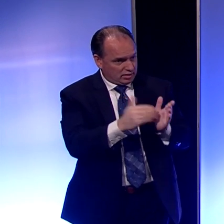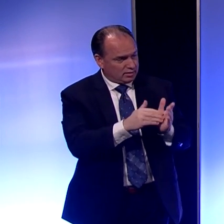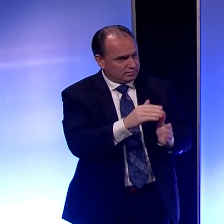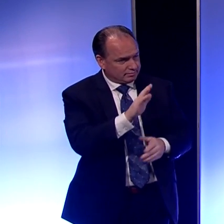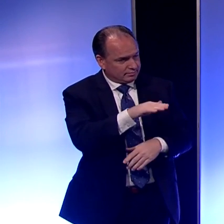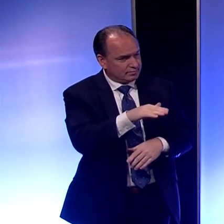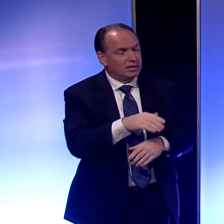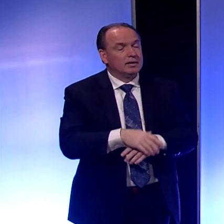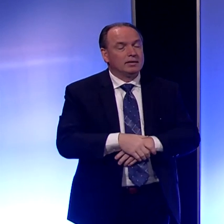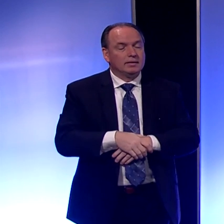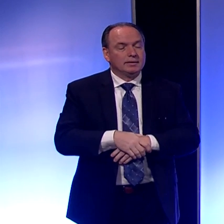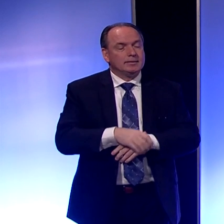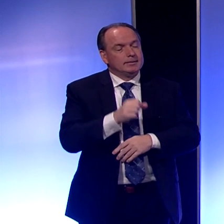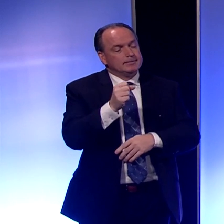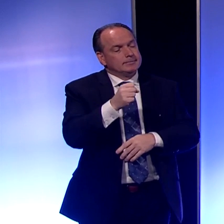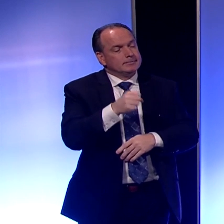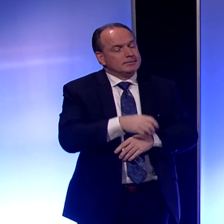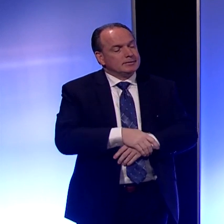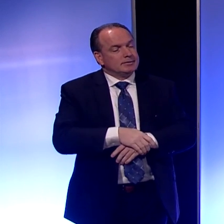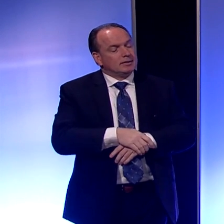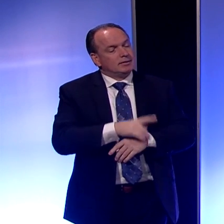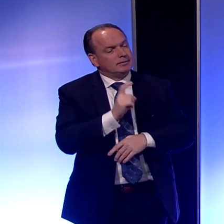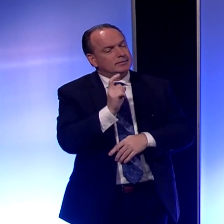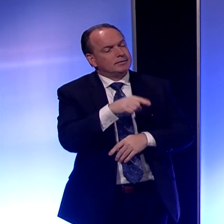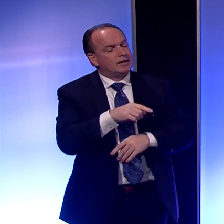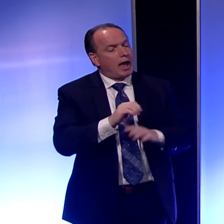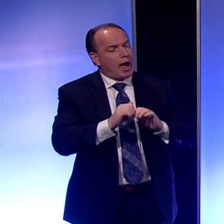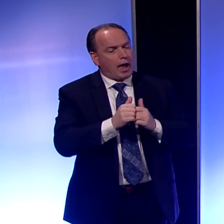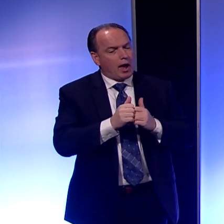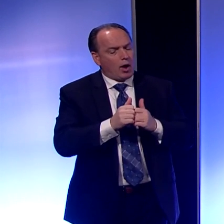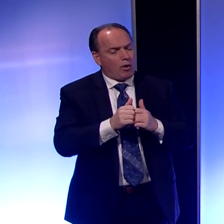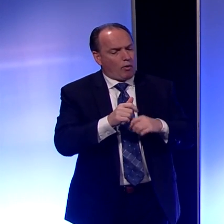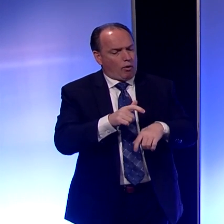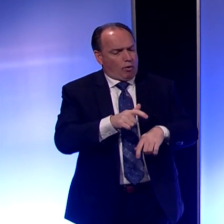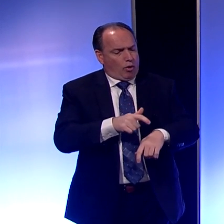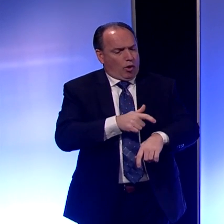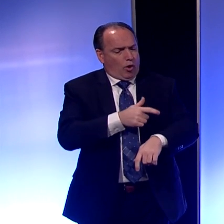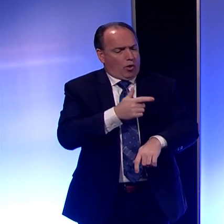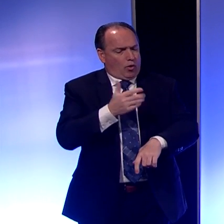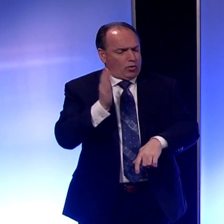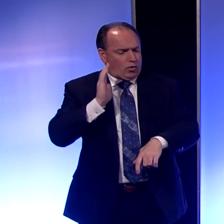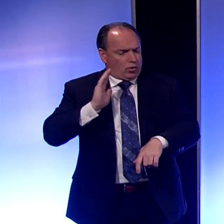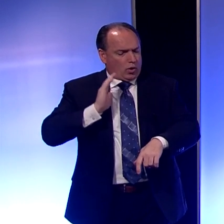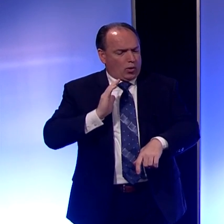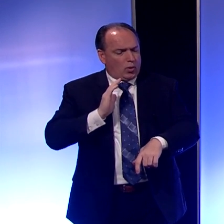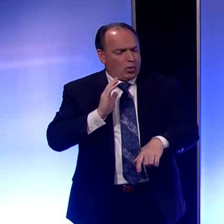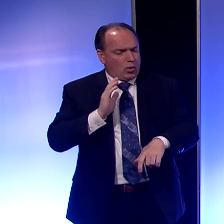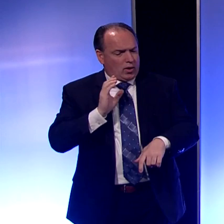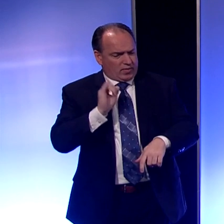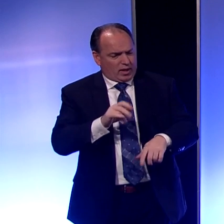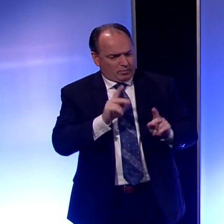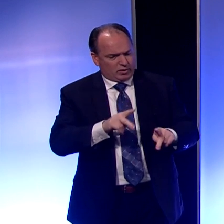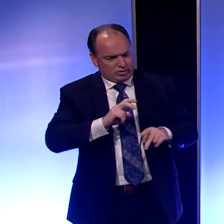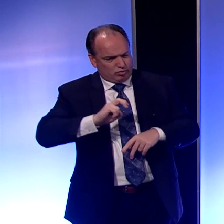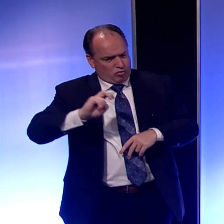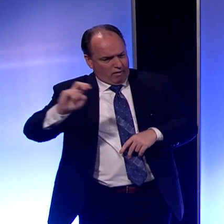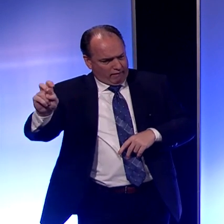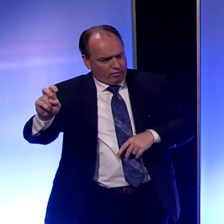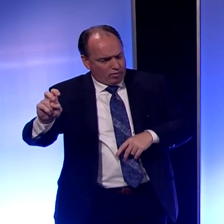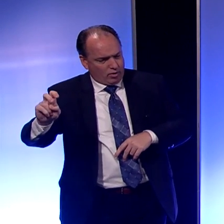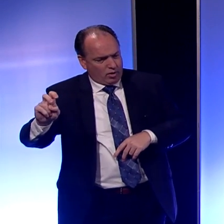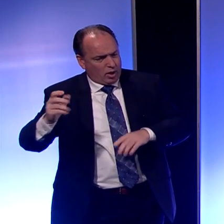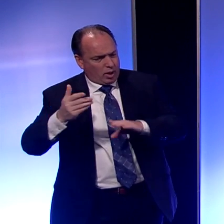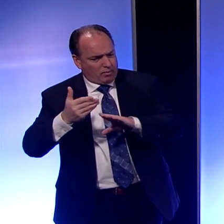please. How long ago did this person travel outside of Erie County? How long have they been back here before that positive test?